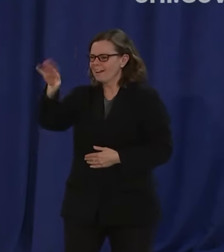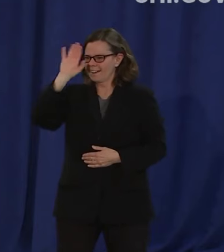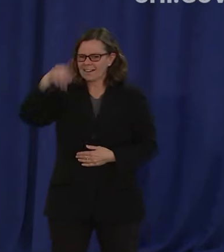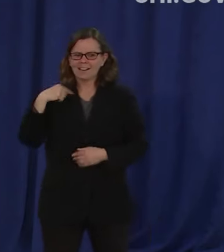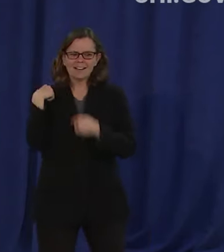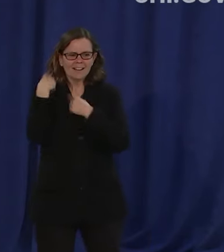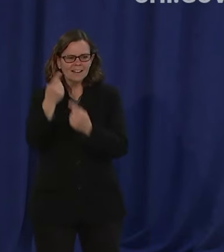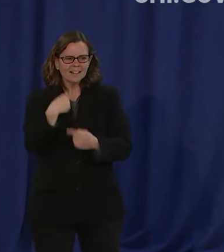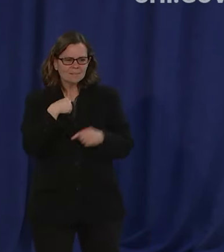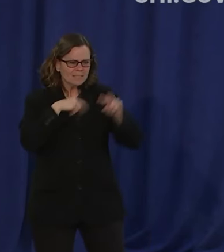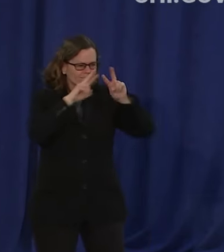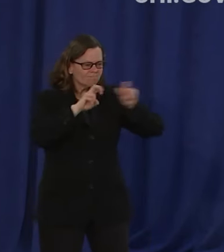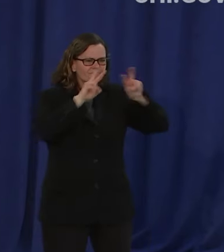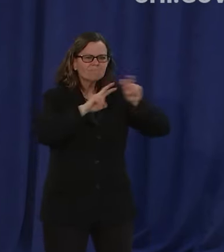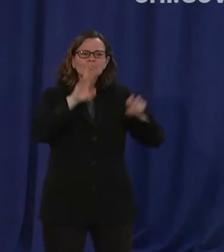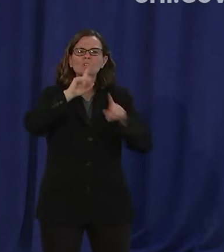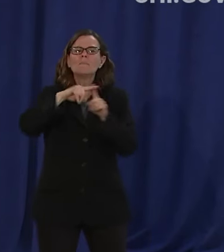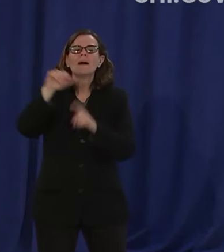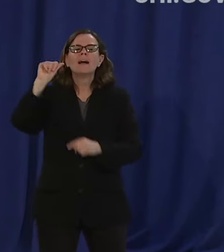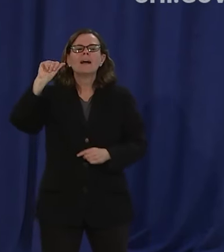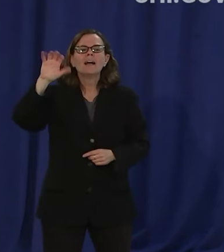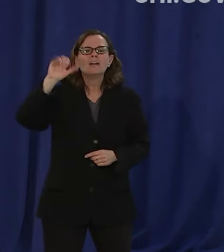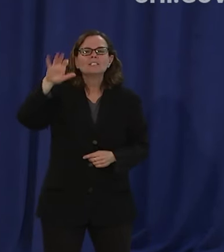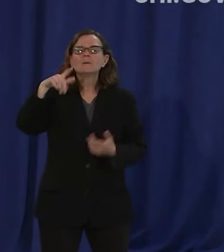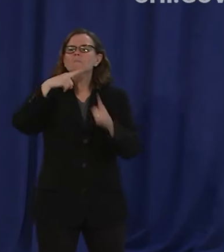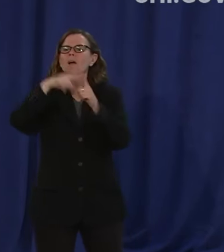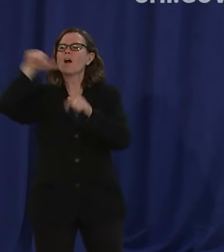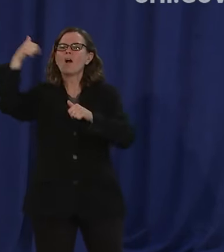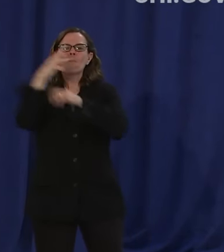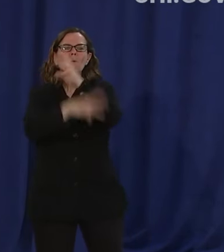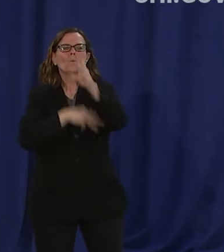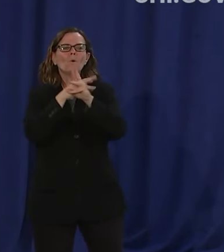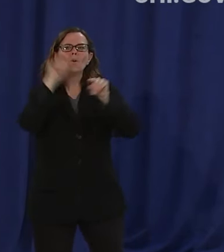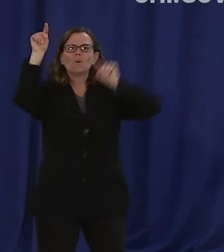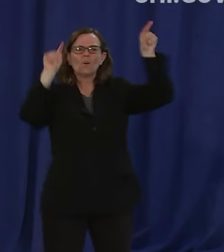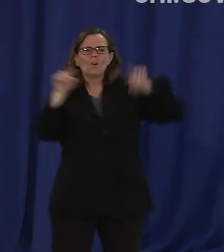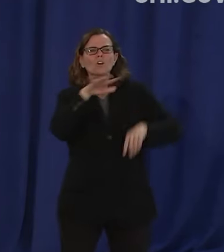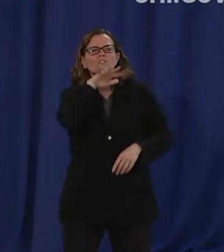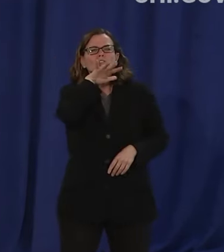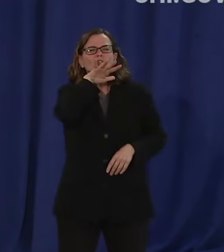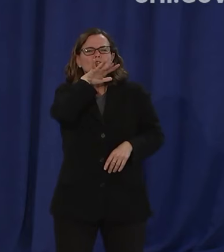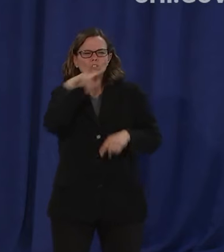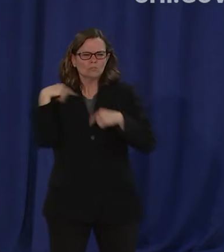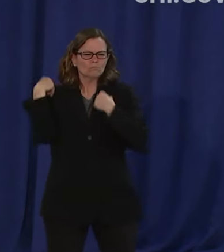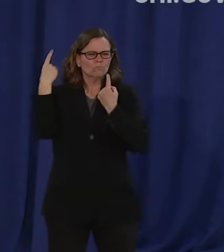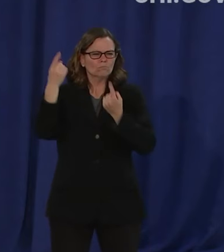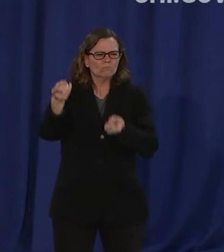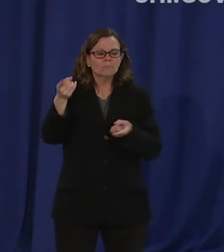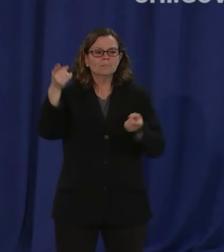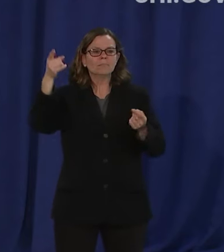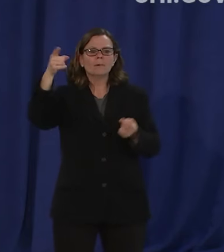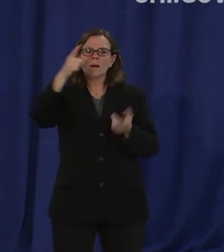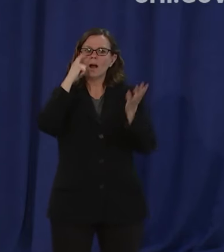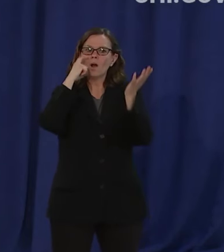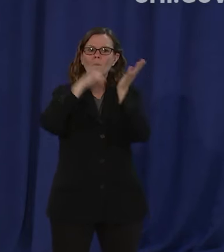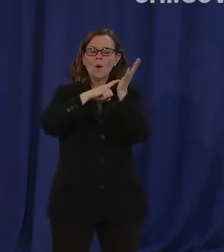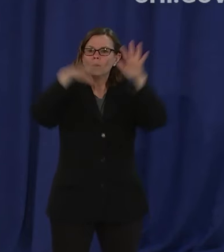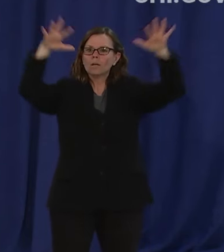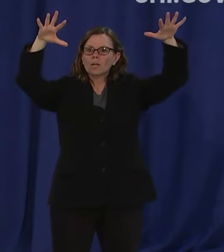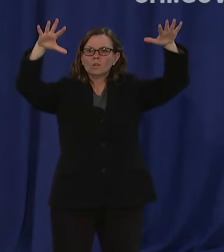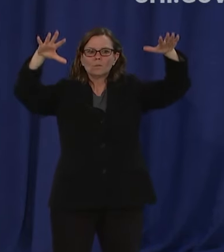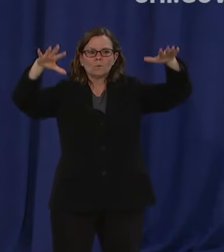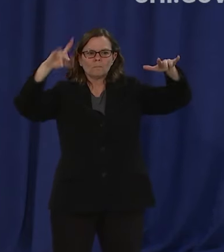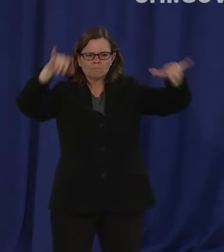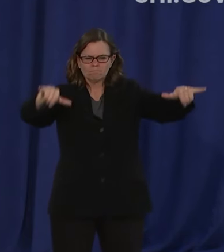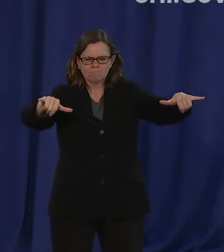the world that are normally horrifically polluted are actually seeing some of the clearest air that they've seen